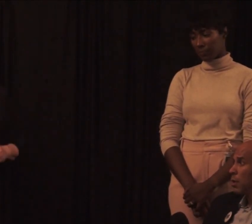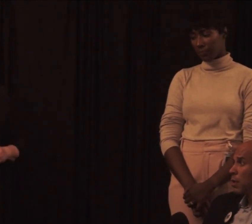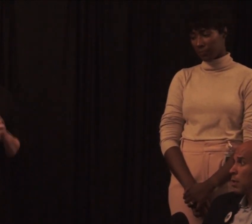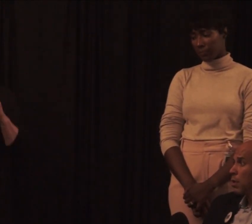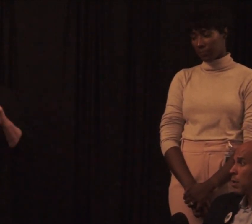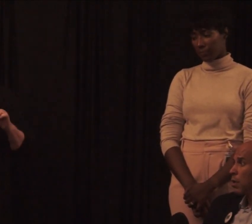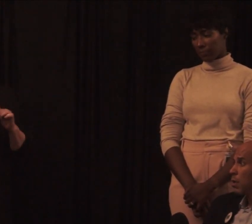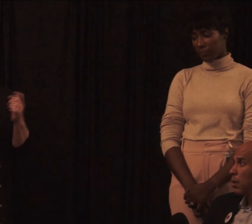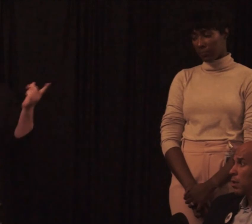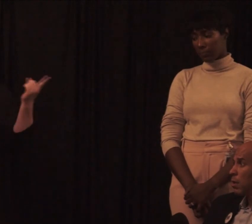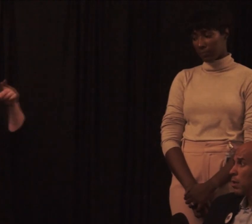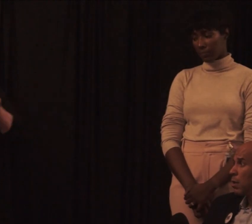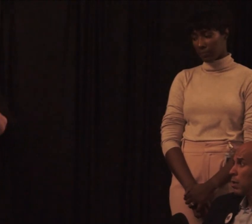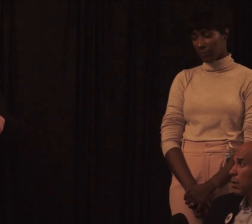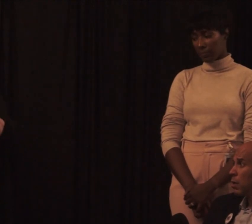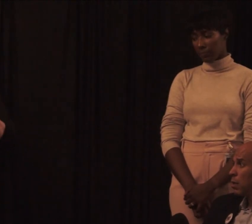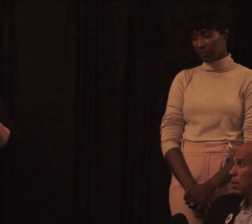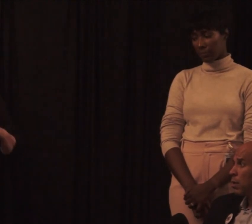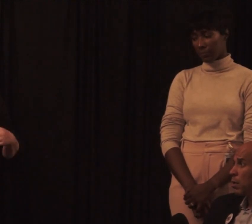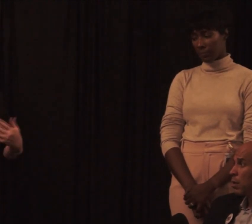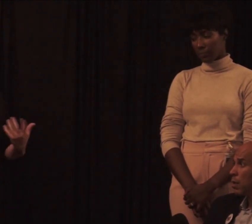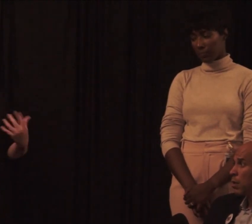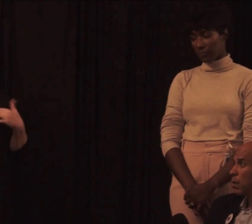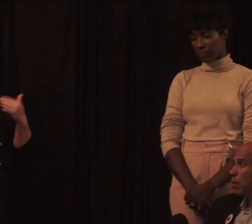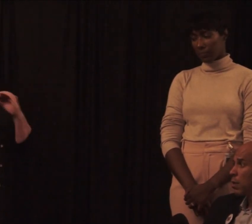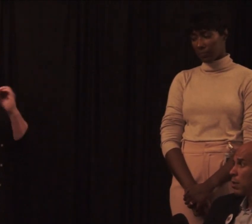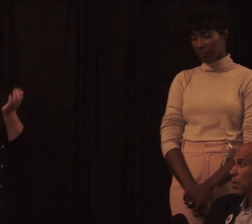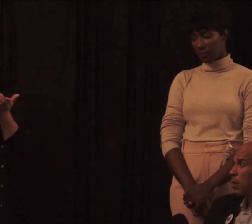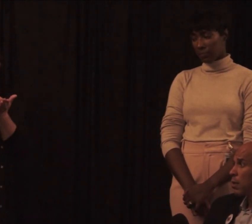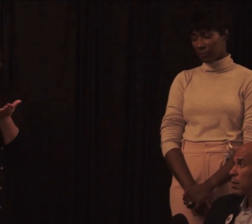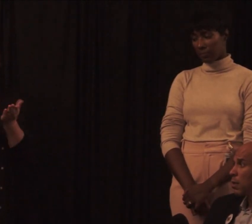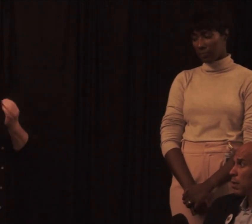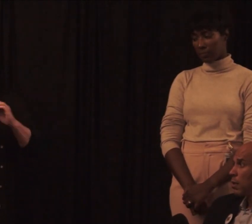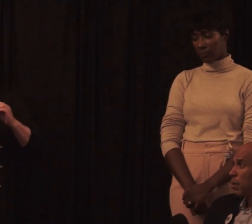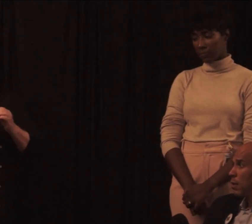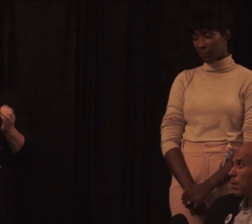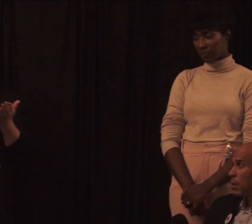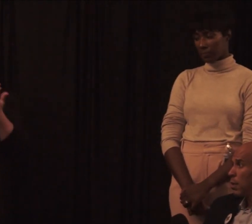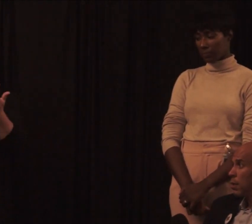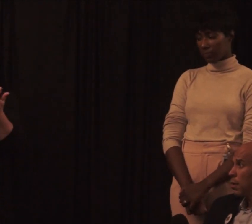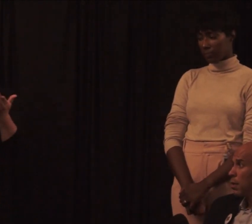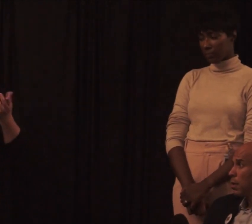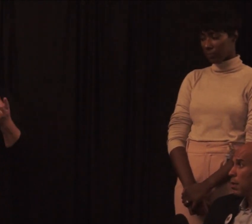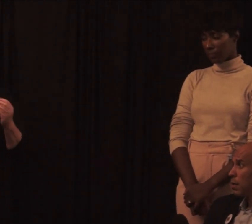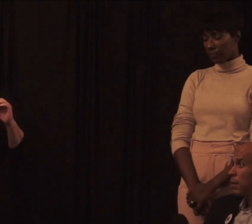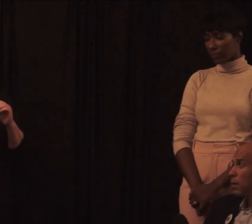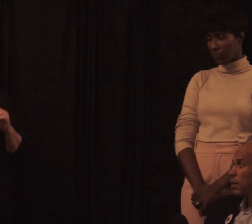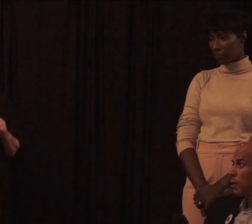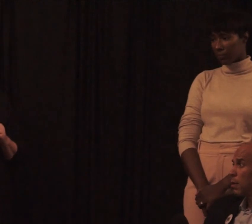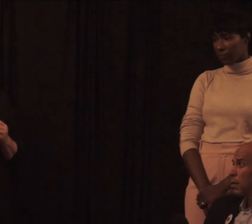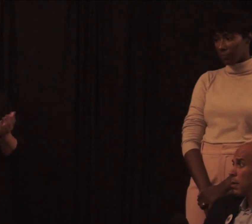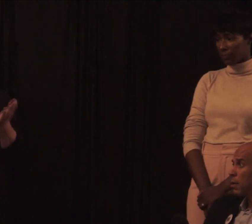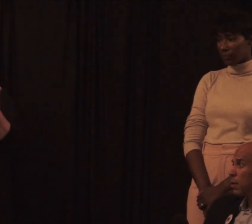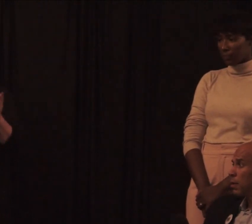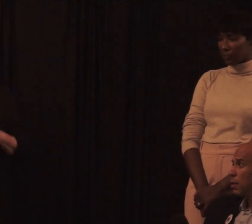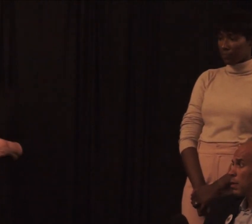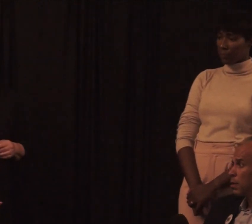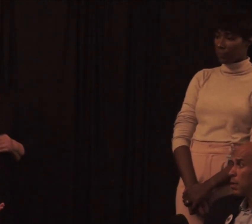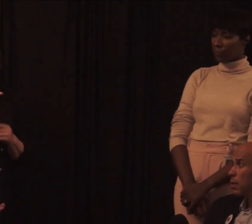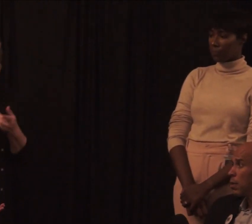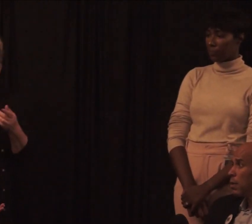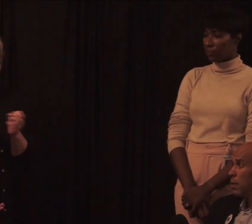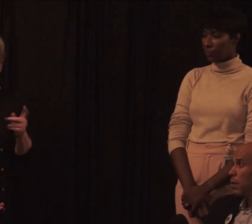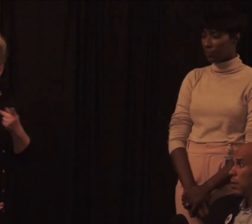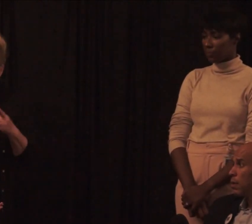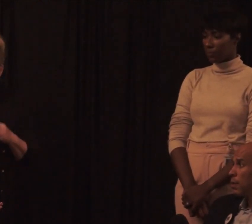happen. So in order to have more money to put more funding and more reimbursement and coverage of some fundamental things that